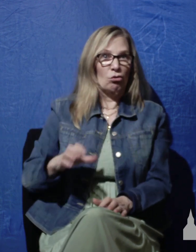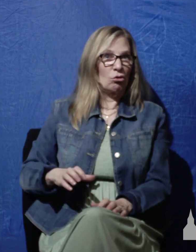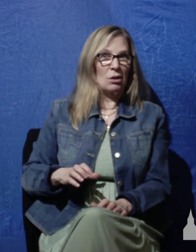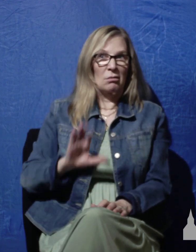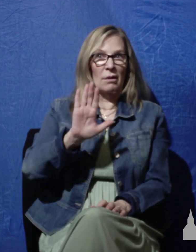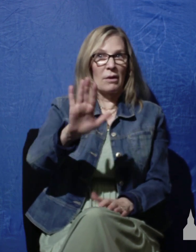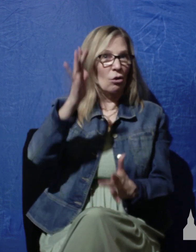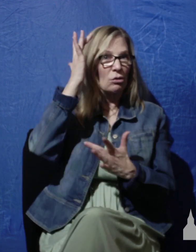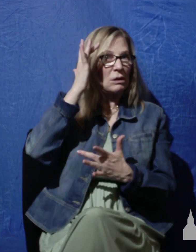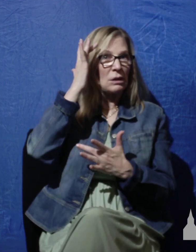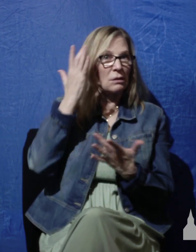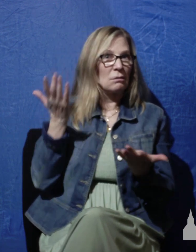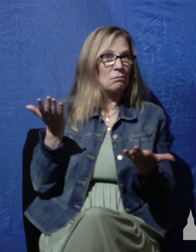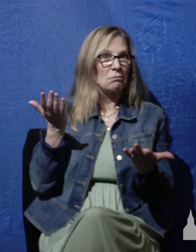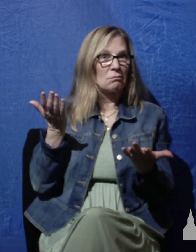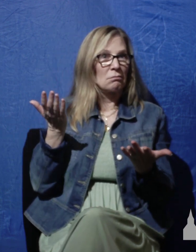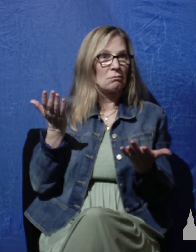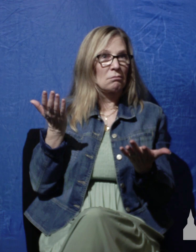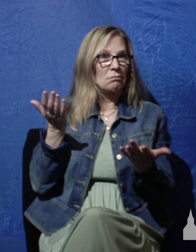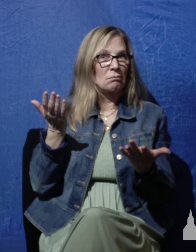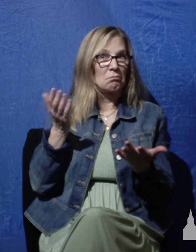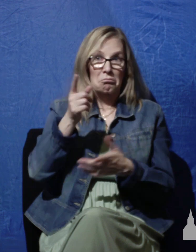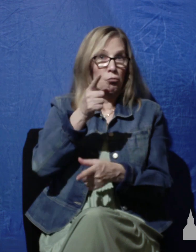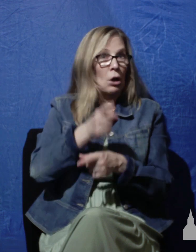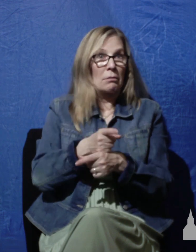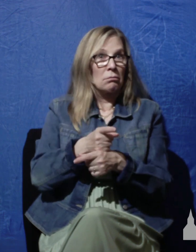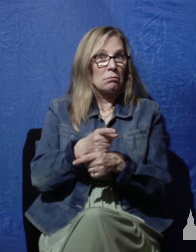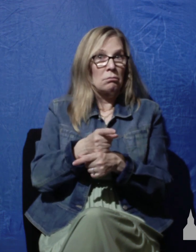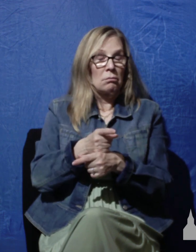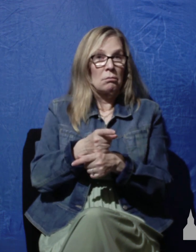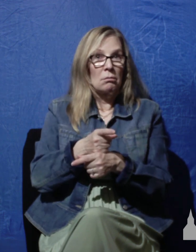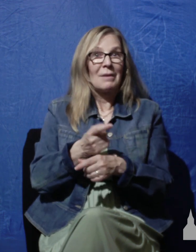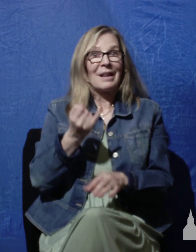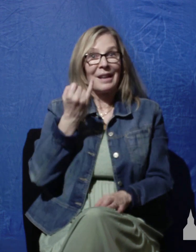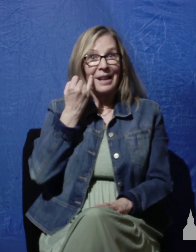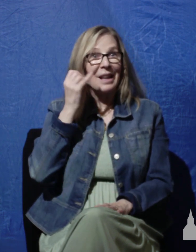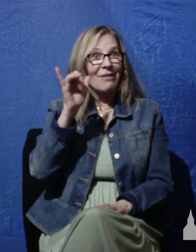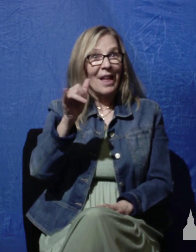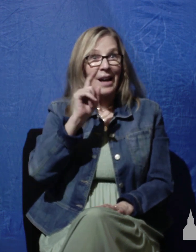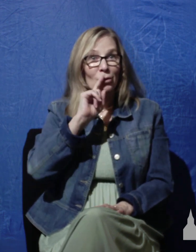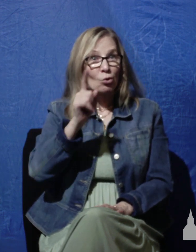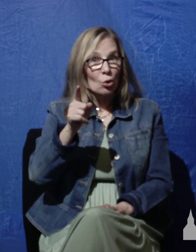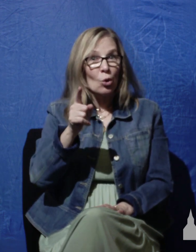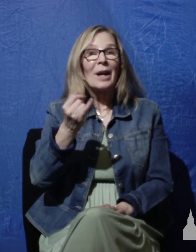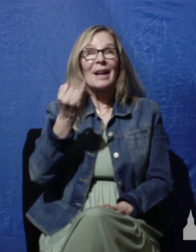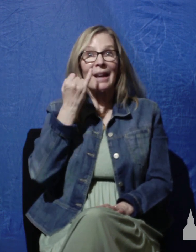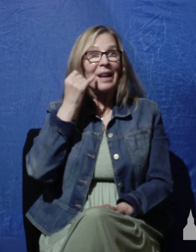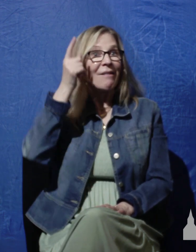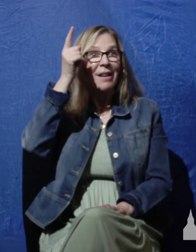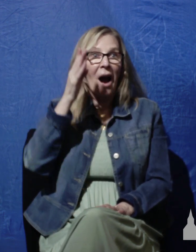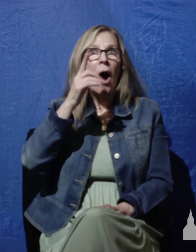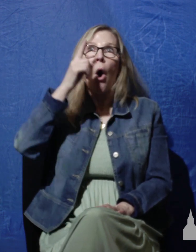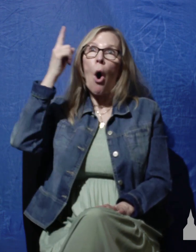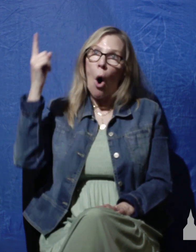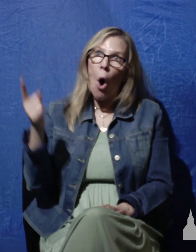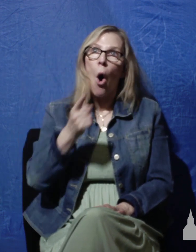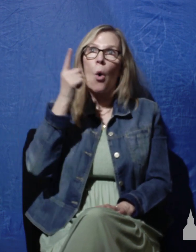diseases. And they're right. Because if that were the case, if God always healed us,